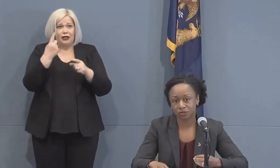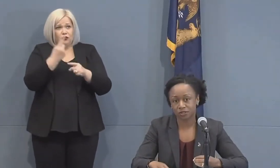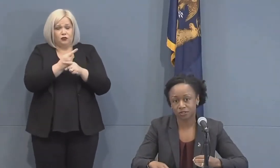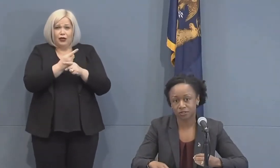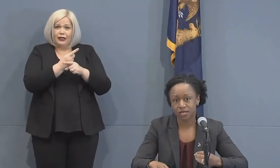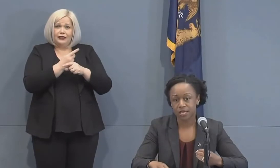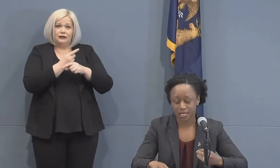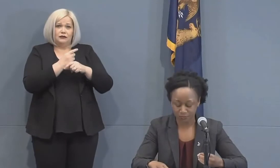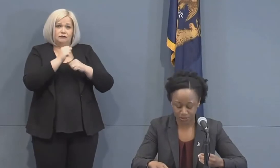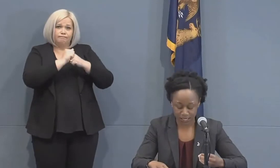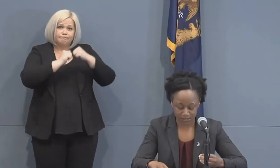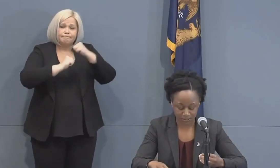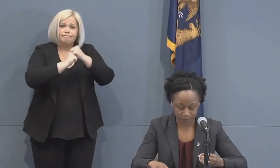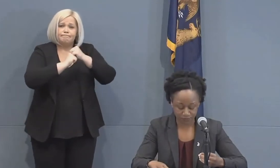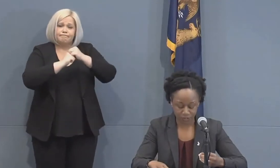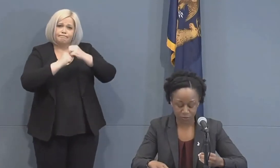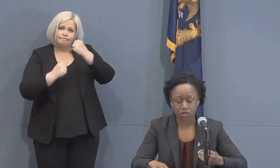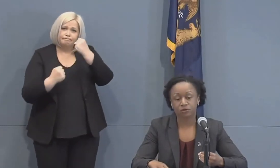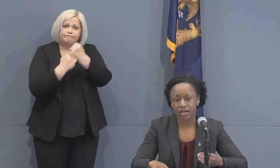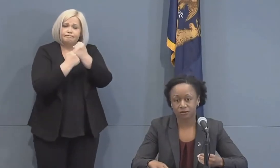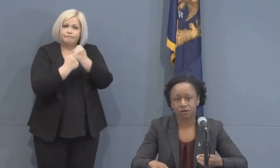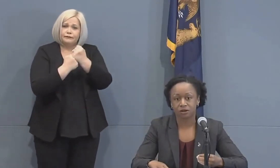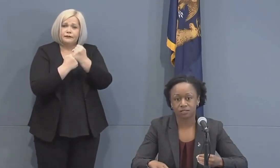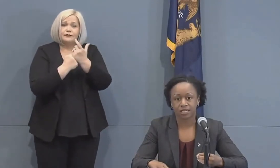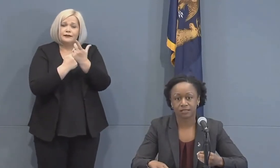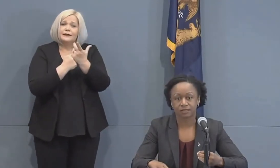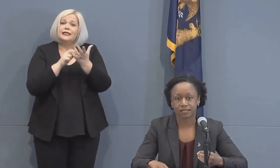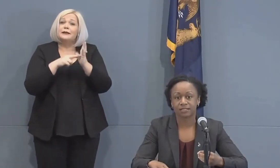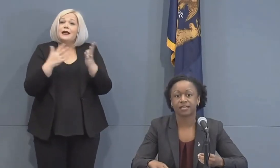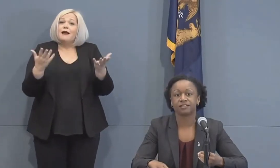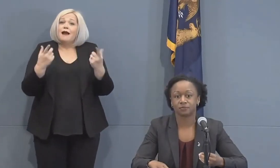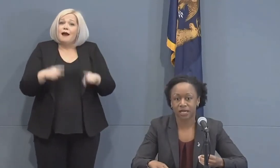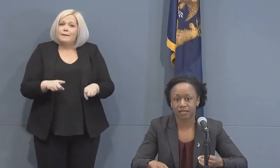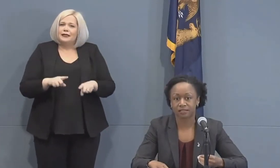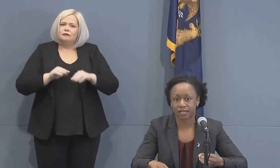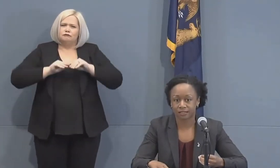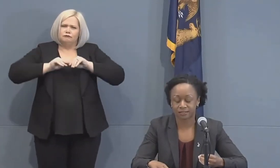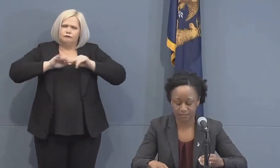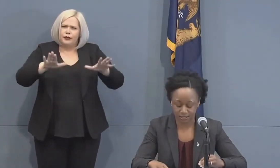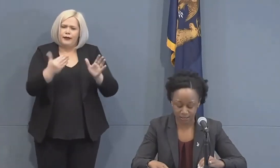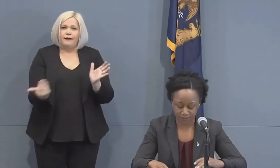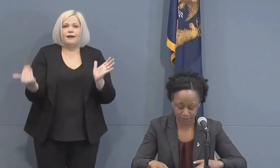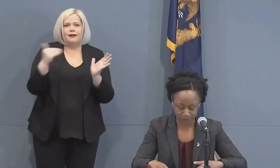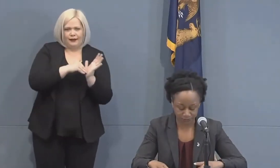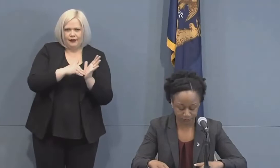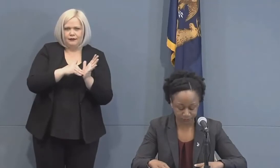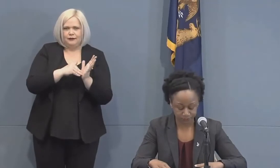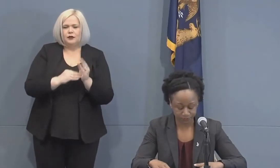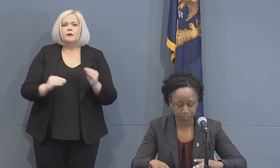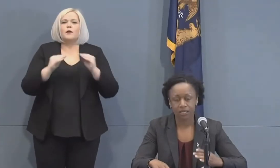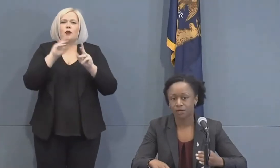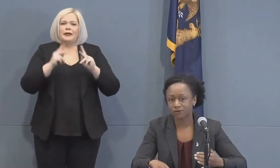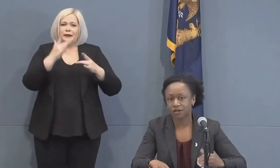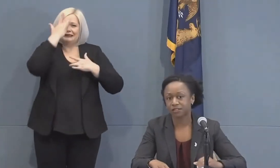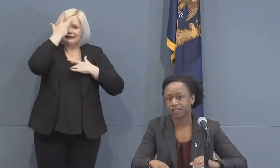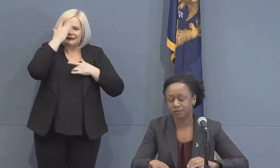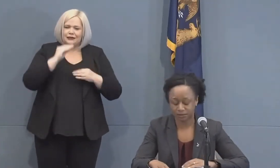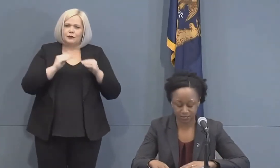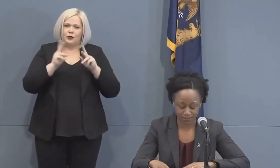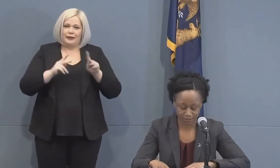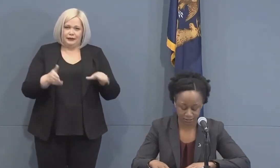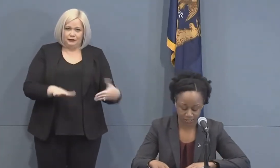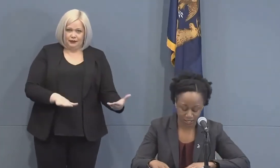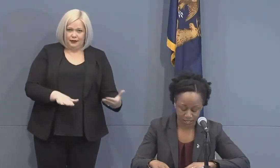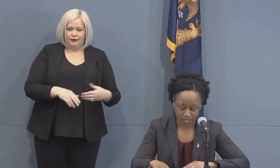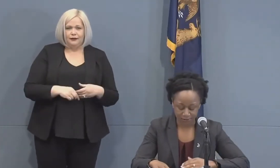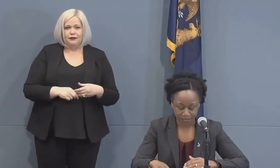infrastructure in place would no doubt cause a second spike in cases and deaths. Now, we've talked a lot